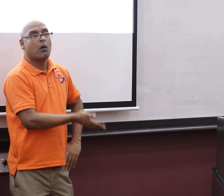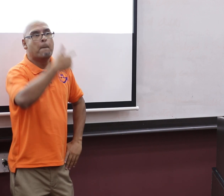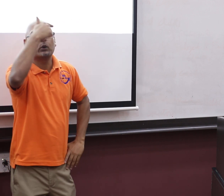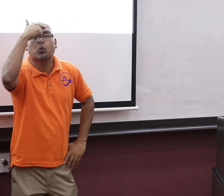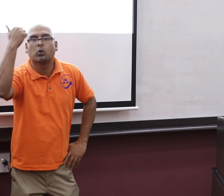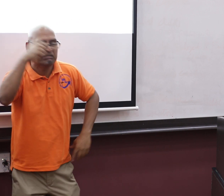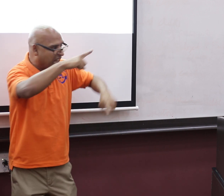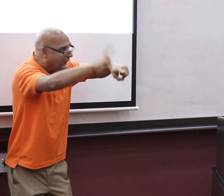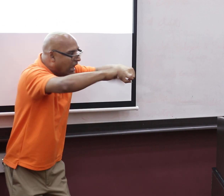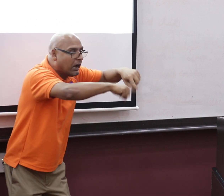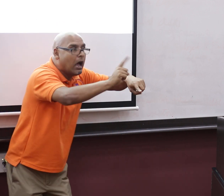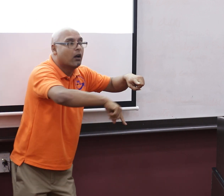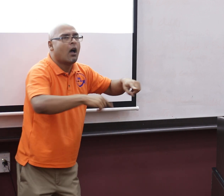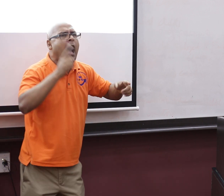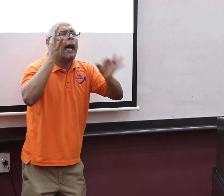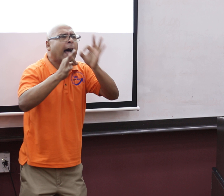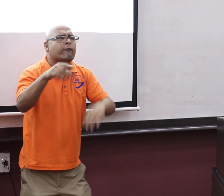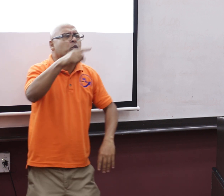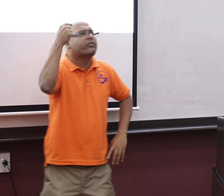They lived their whole lives like that way. Like a child.